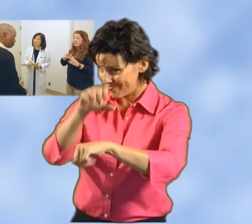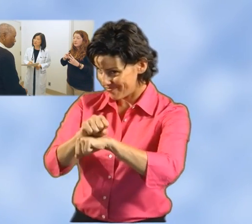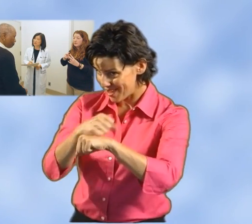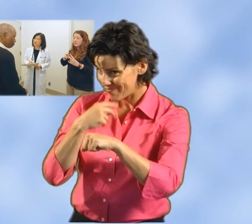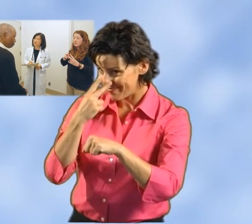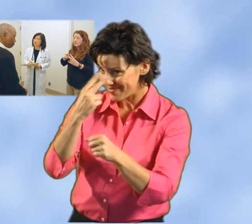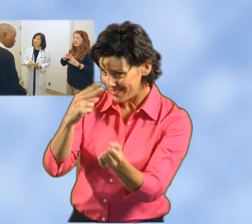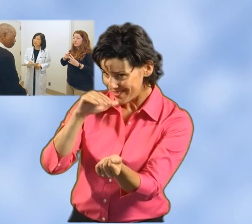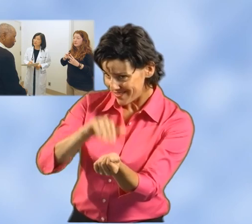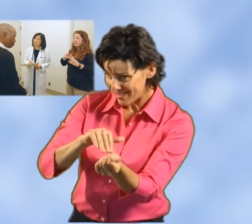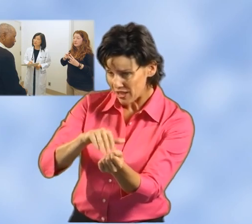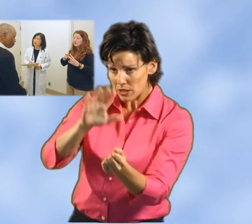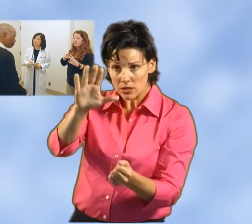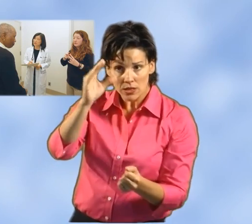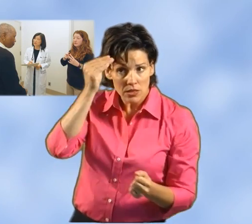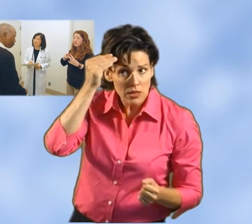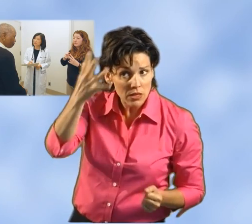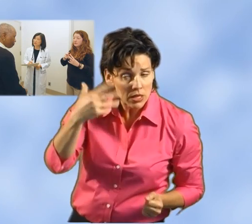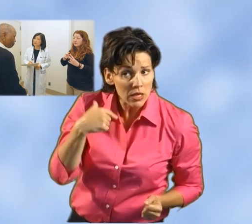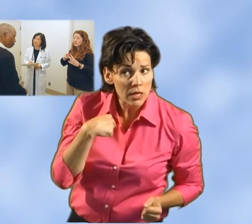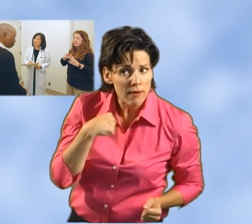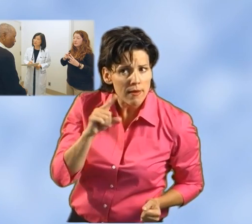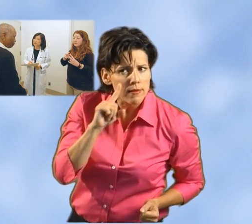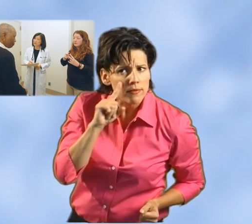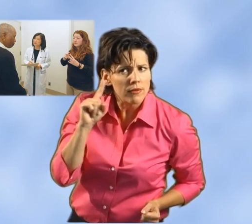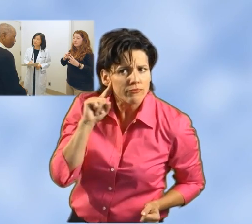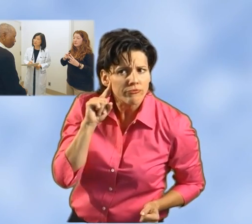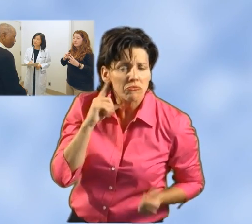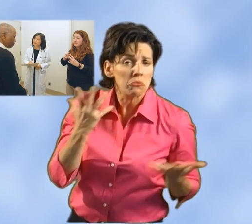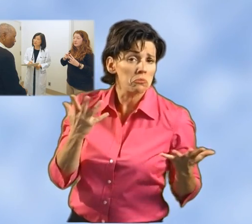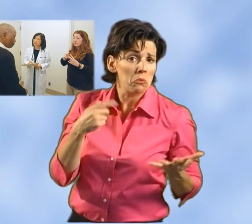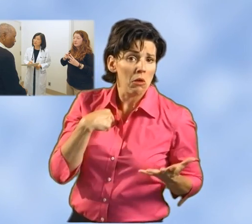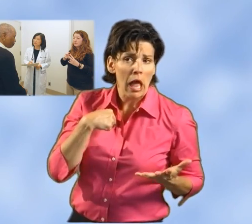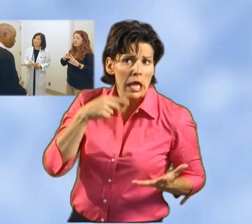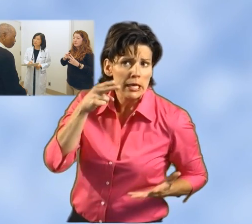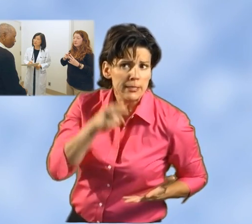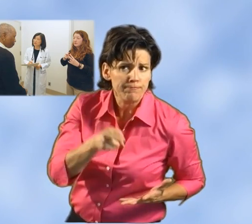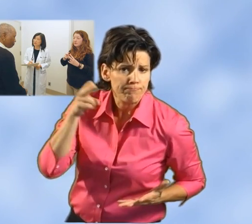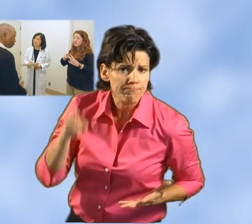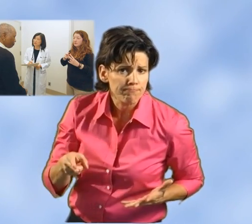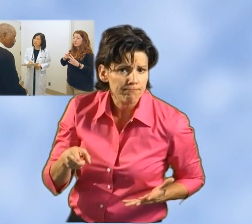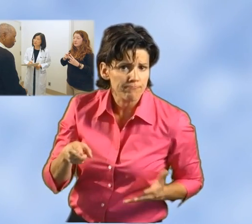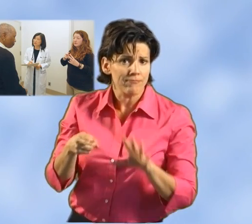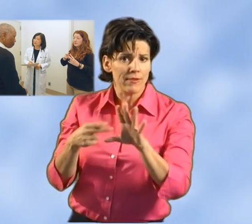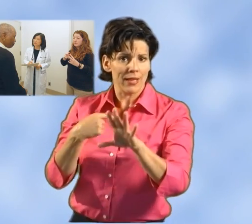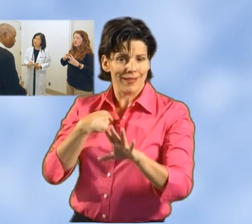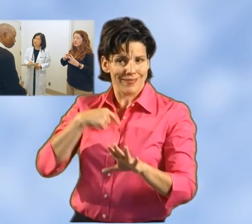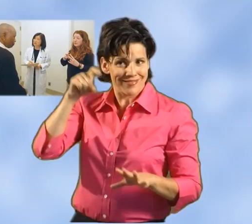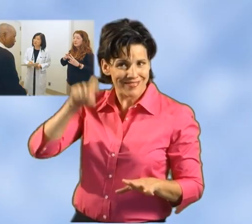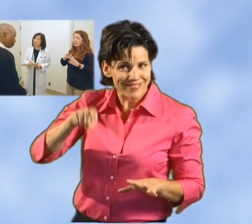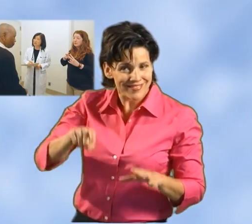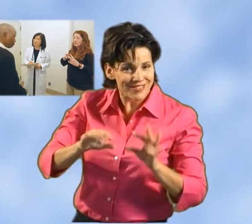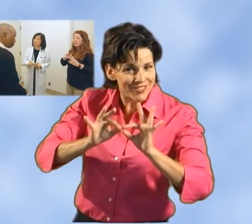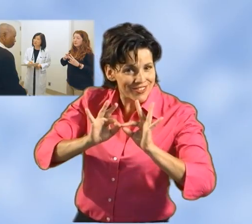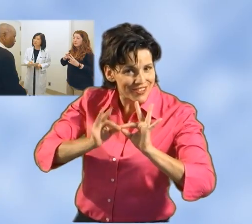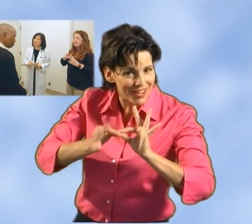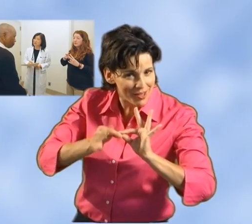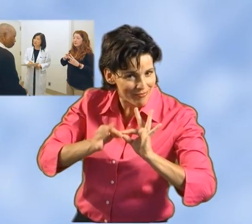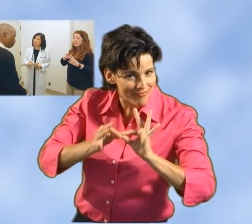explain that you are deaf or hard of hearing, and that you will need